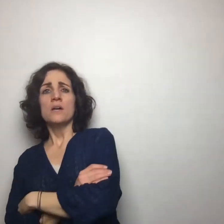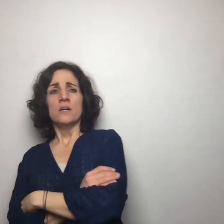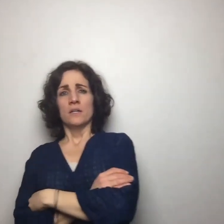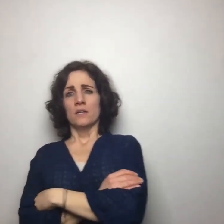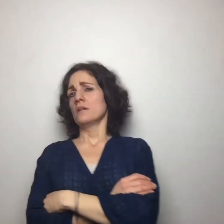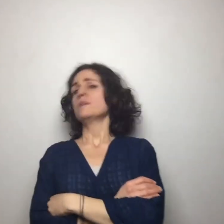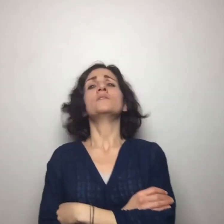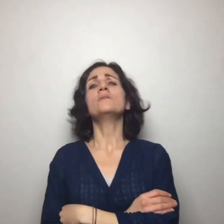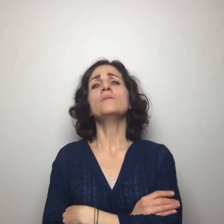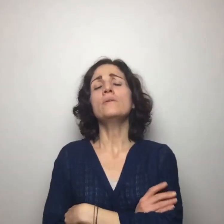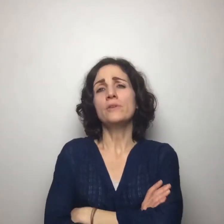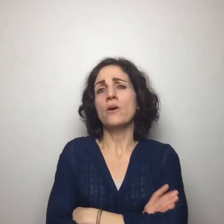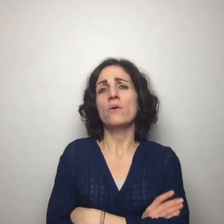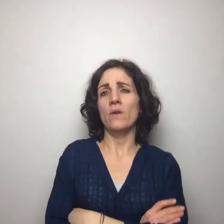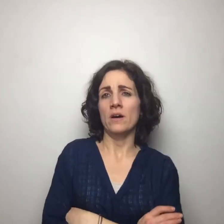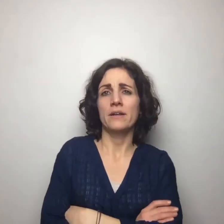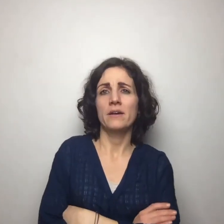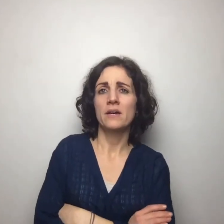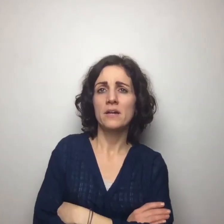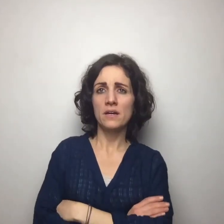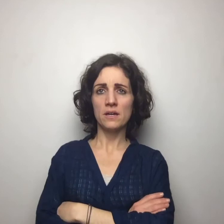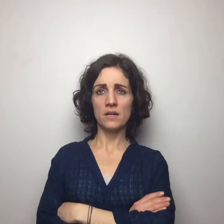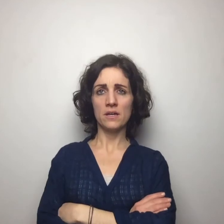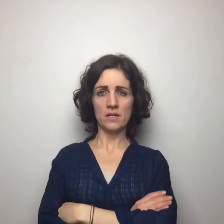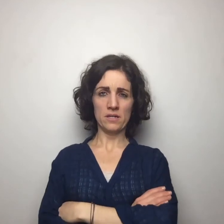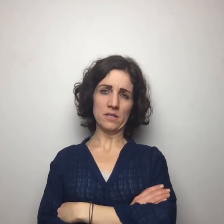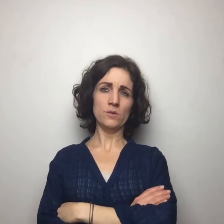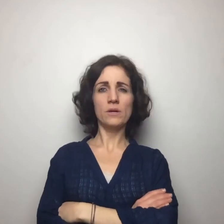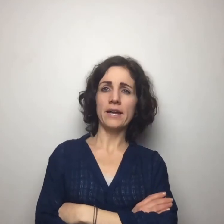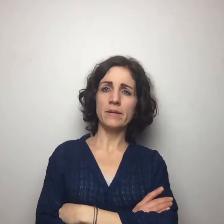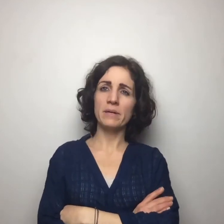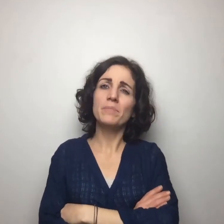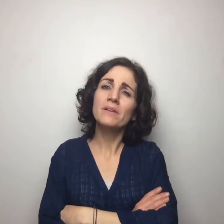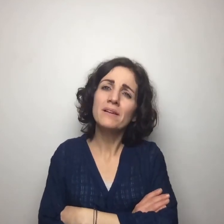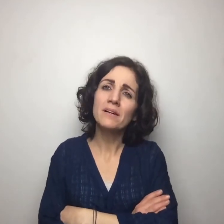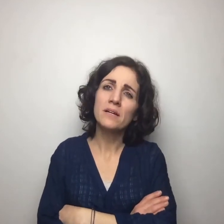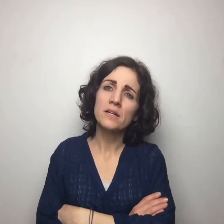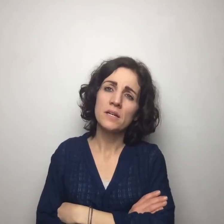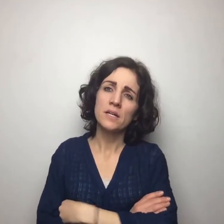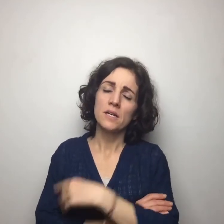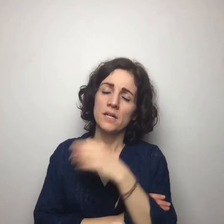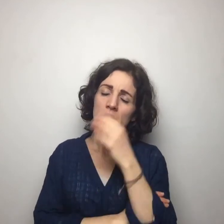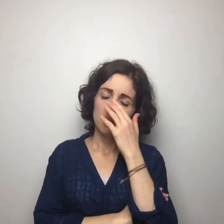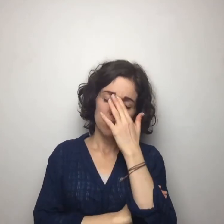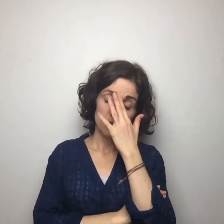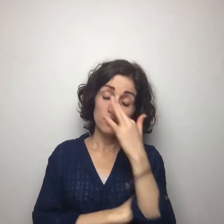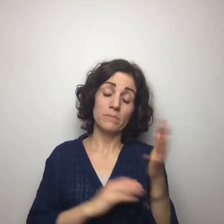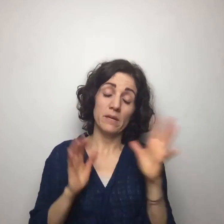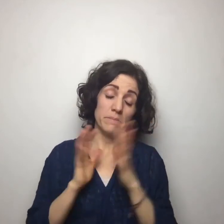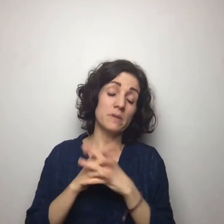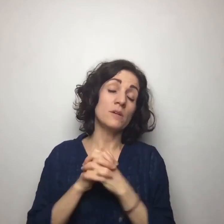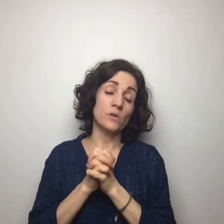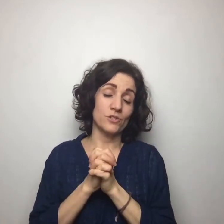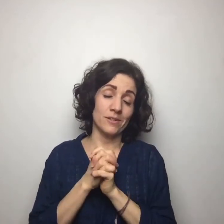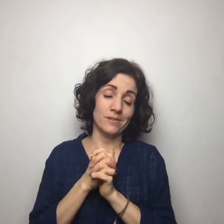You know what? You kind of people. You make me wish that